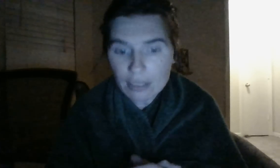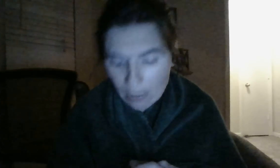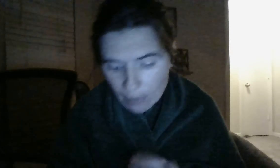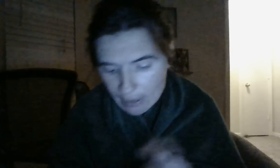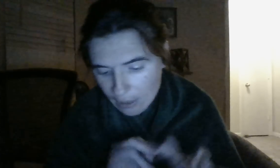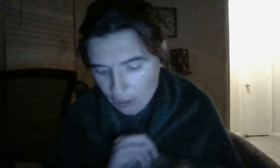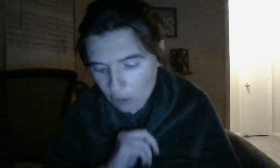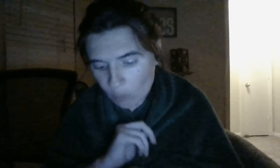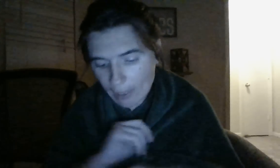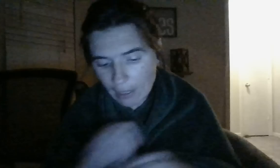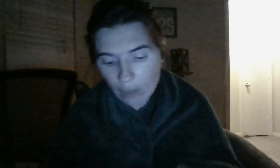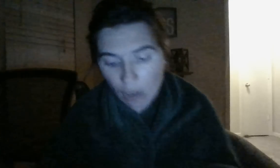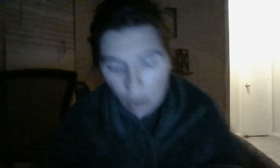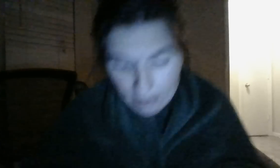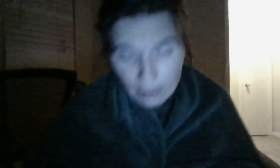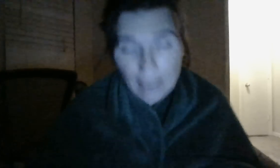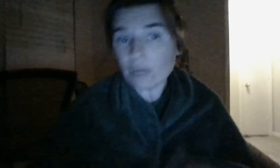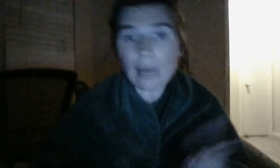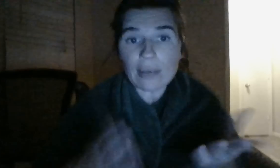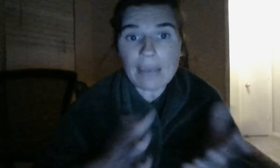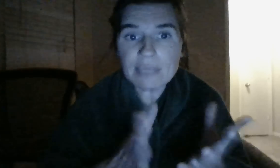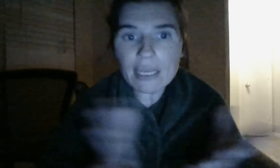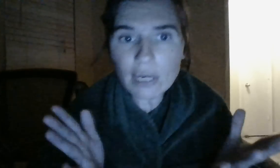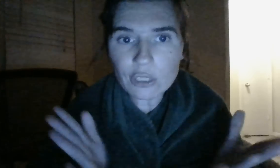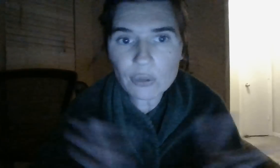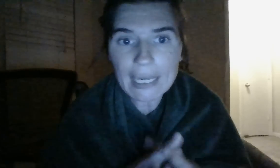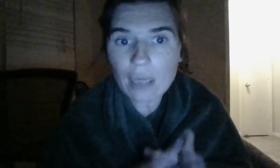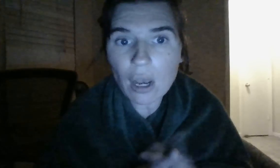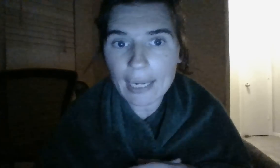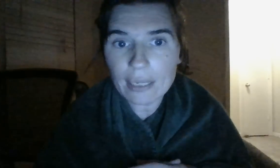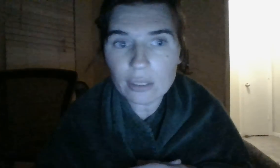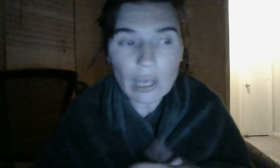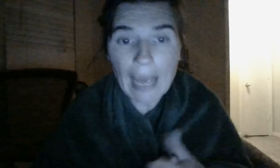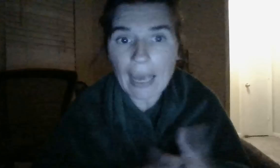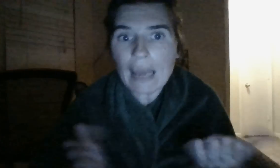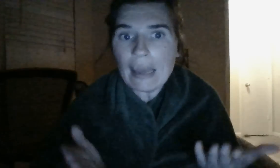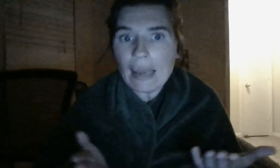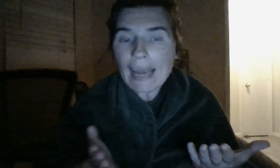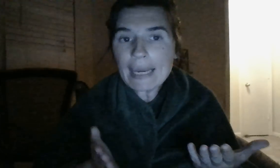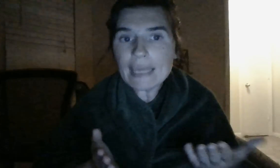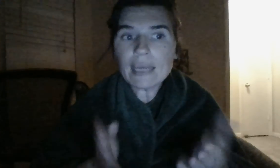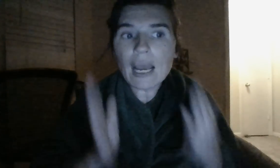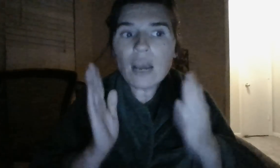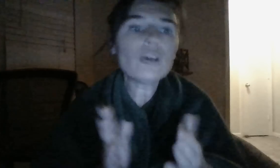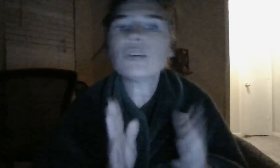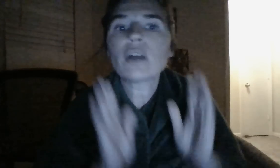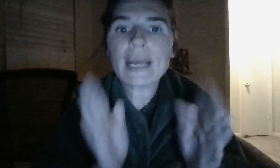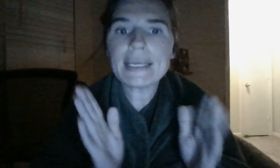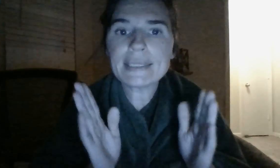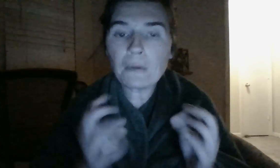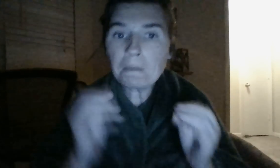Someone's getting a huge wake up calls. So I'm serious. You cannot. And I heard, okay, so